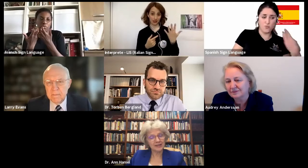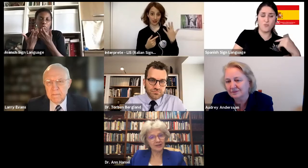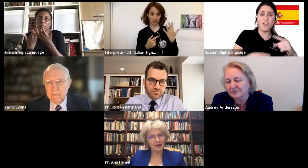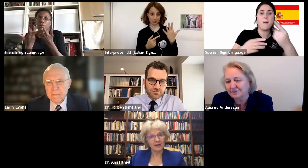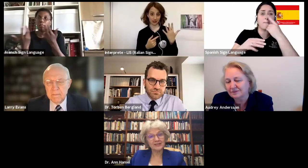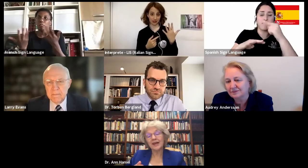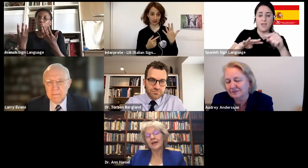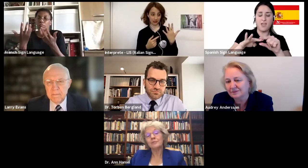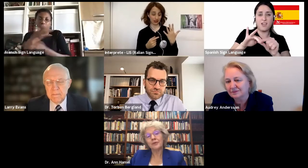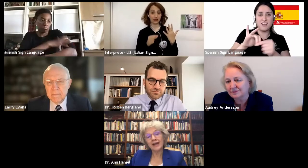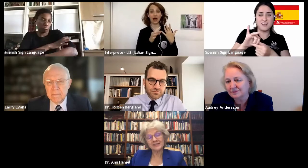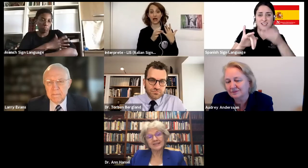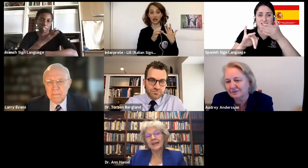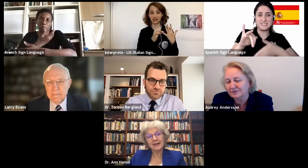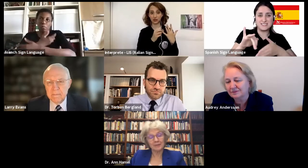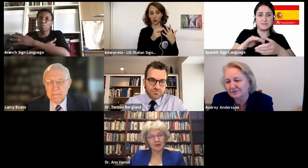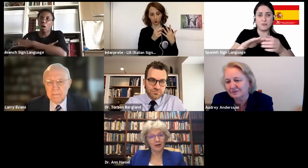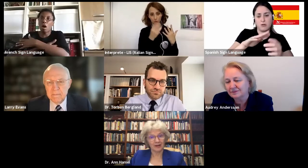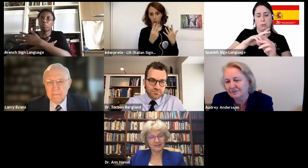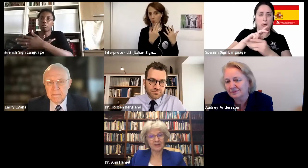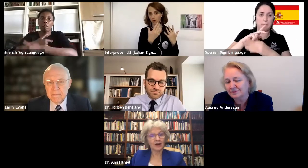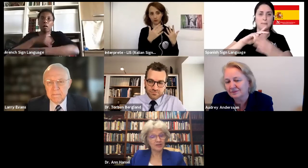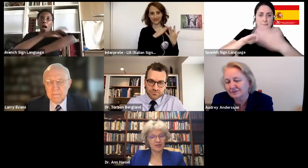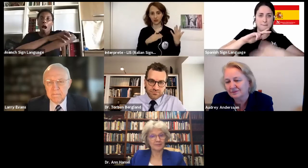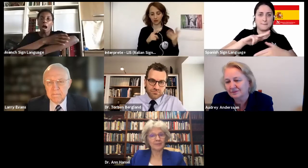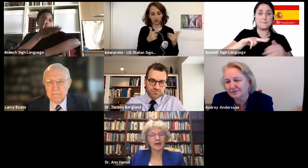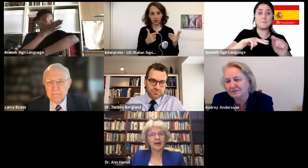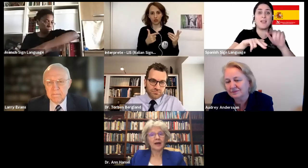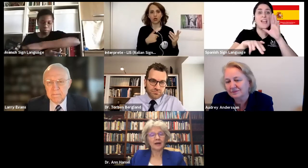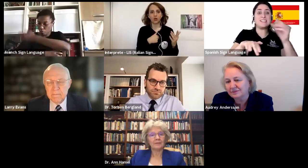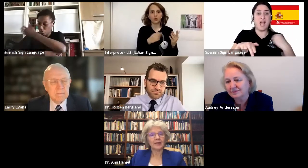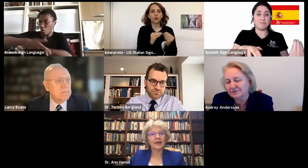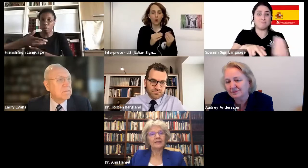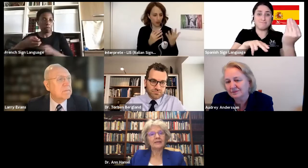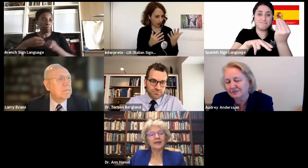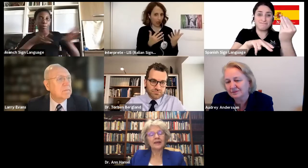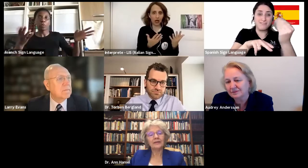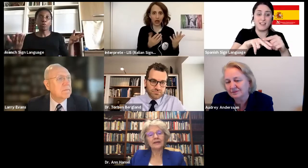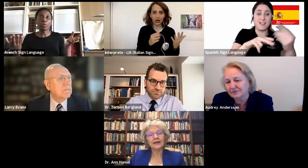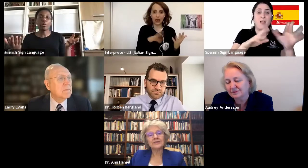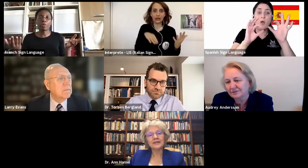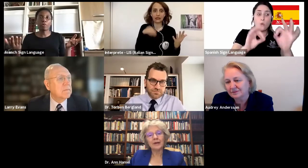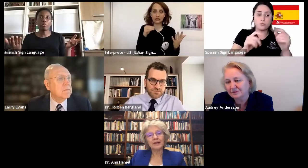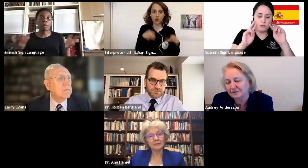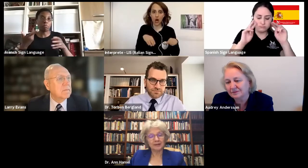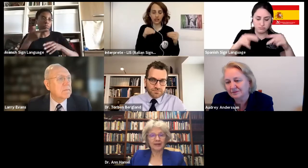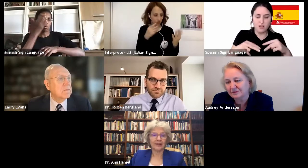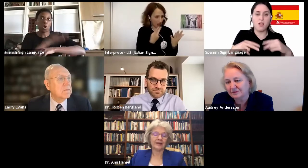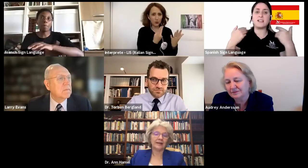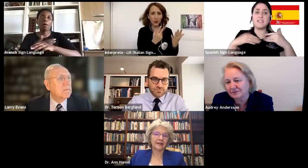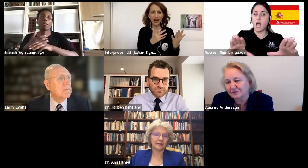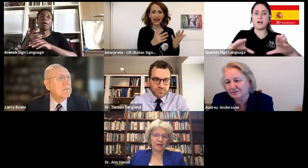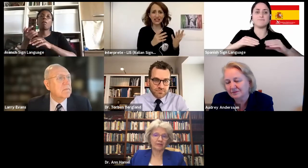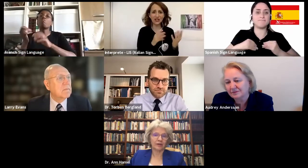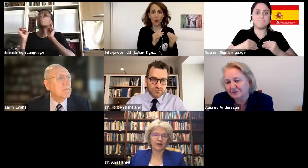facing the loss, embracing, taking up the cross, the hardship, the healing doesn't happen completely,